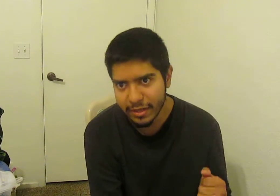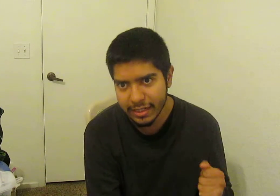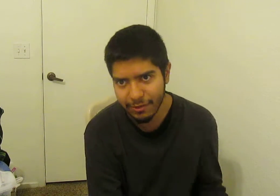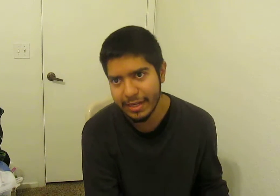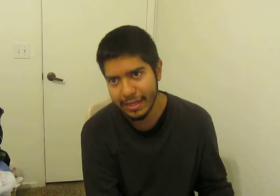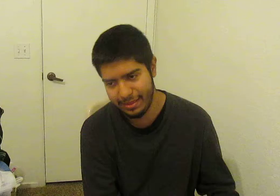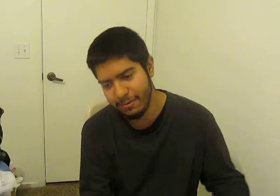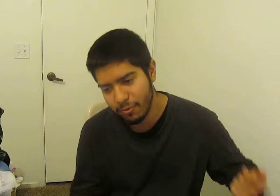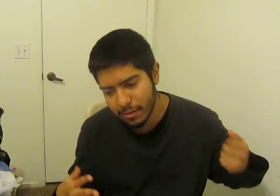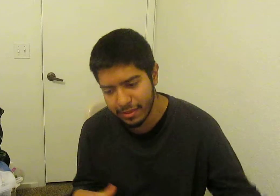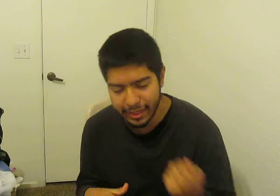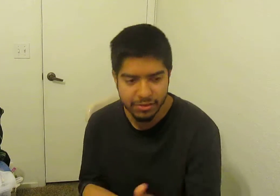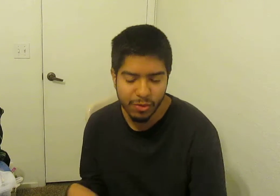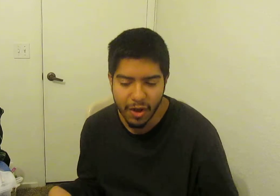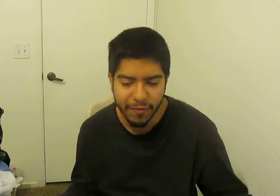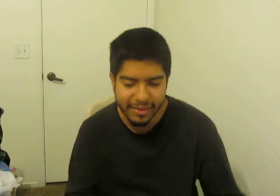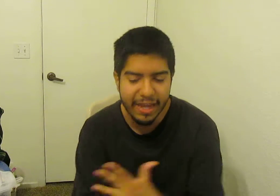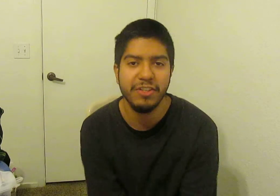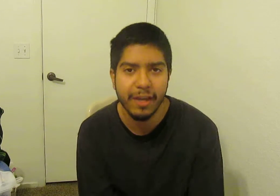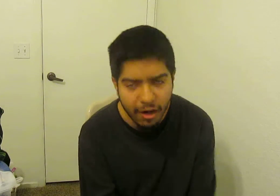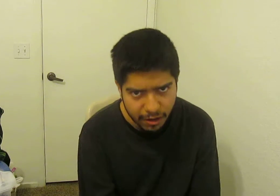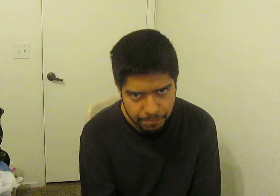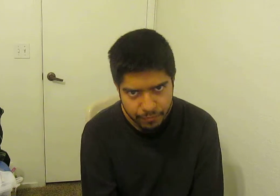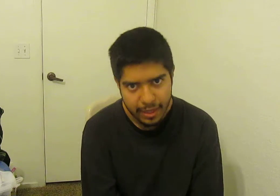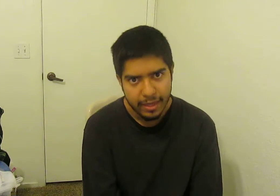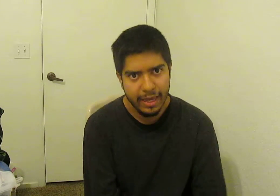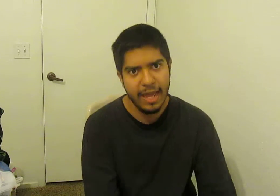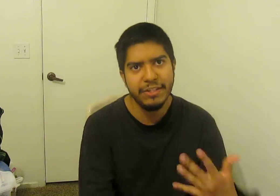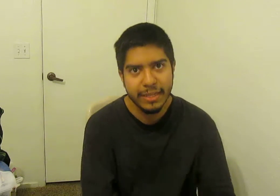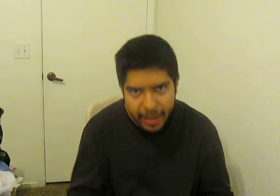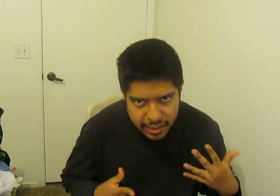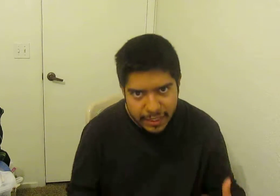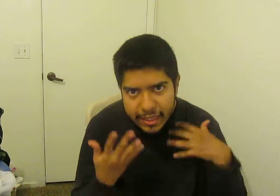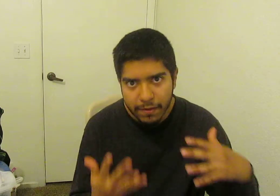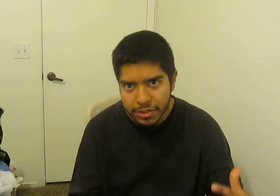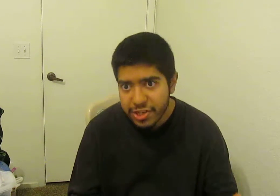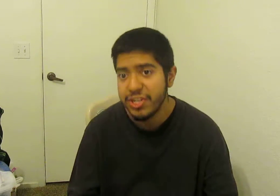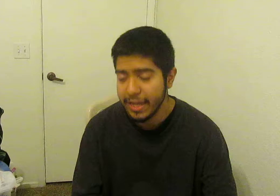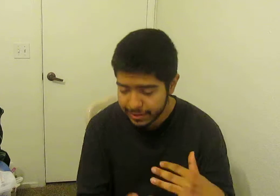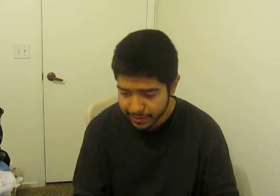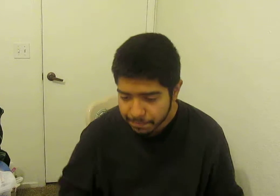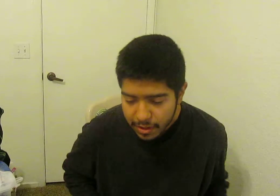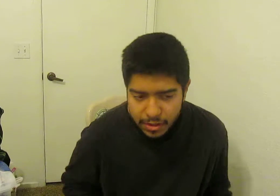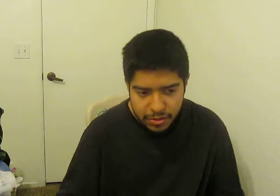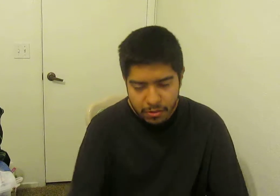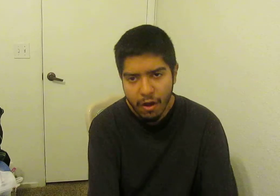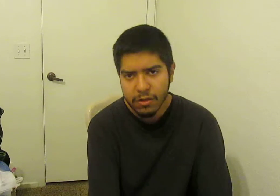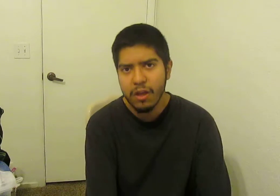endearing. And then whenever they get into a conflict and they actually get hurt, it actually makes me give a shit. So, all in all,